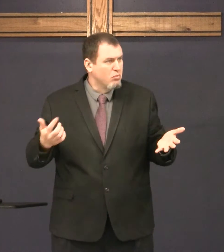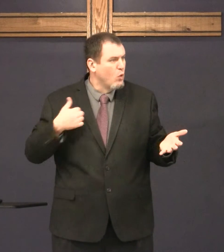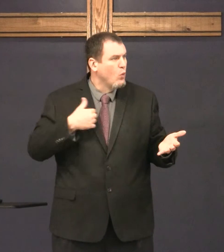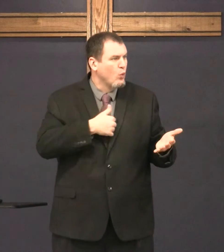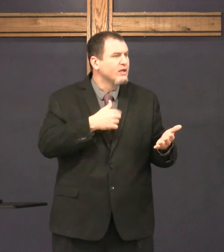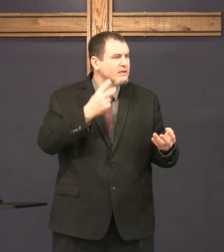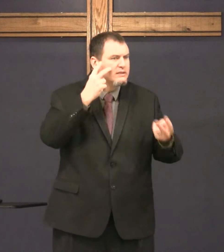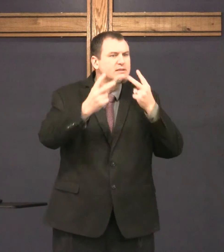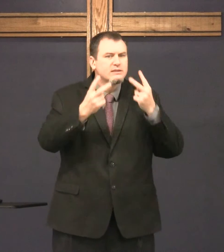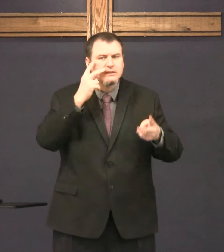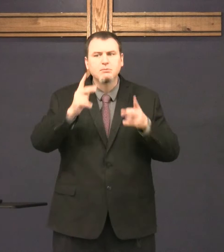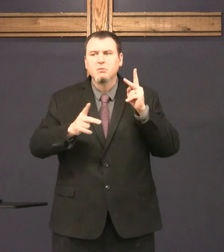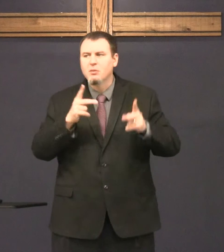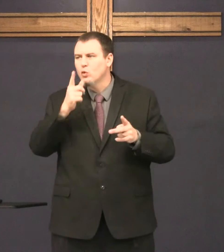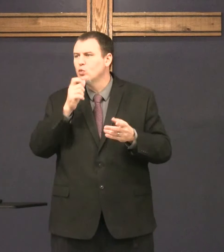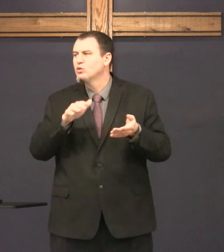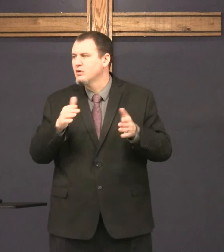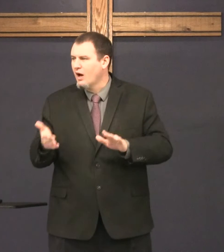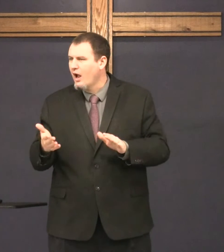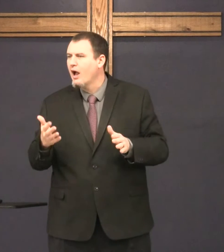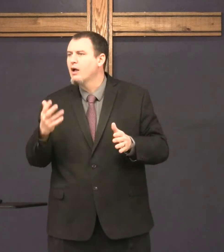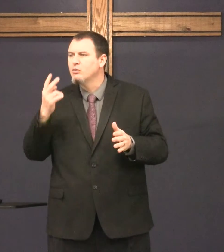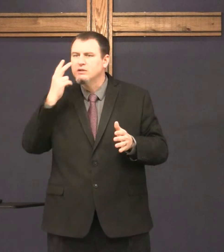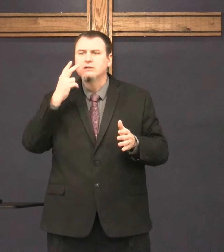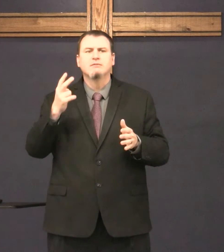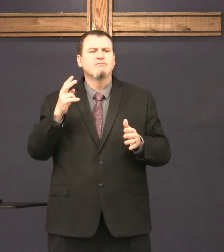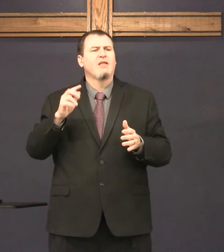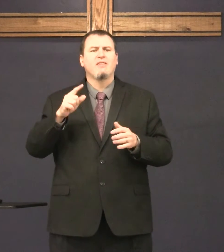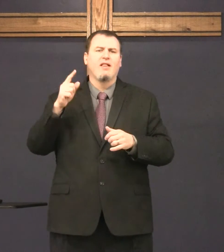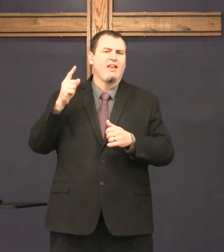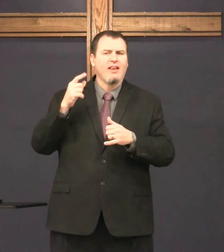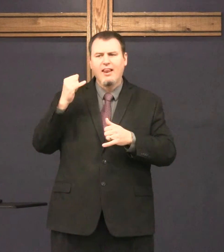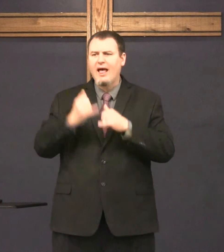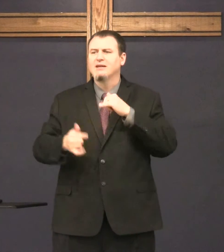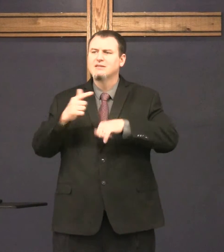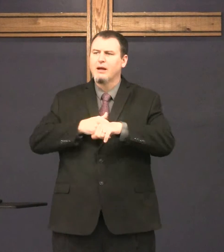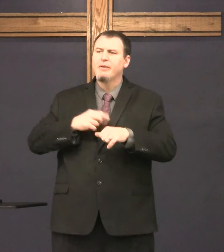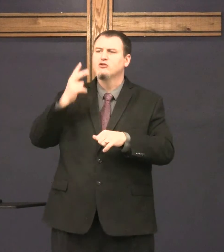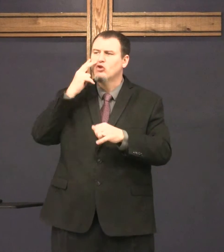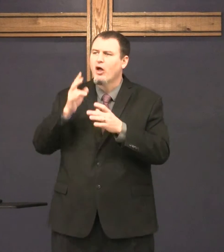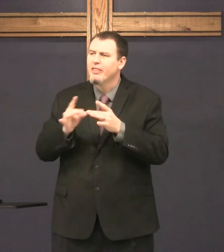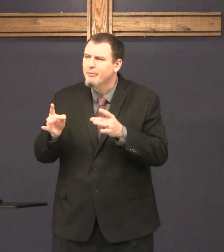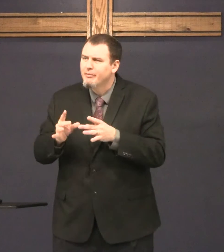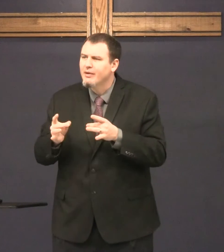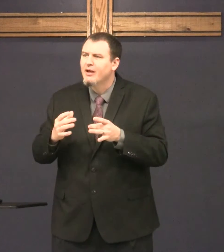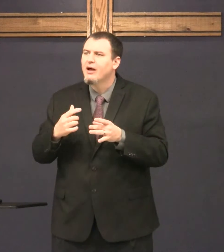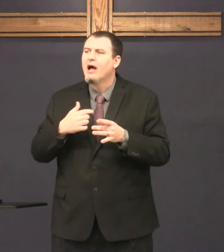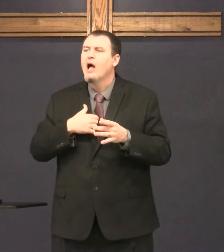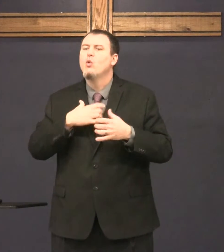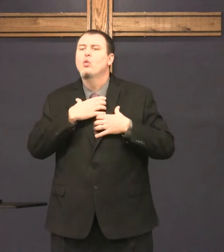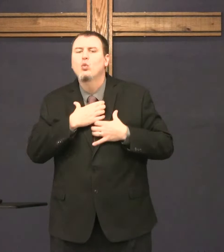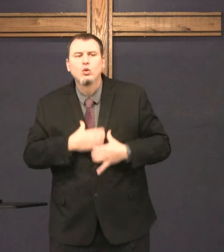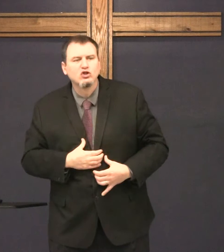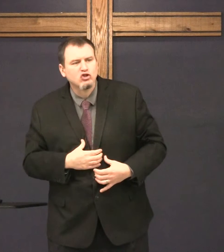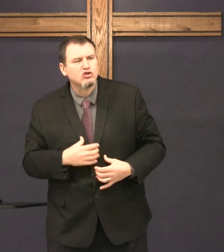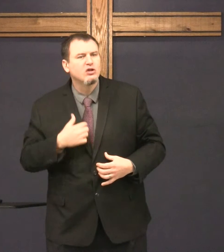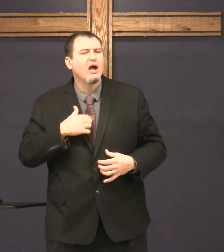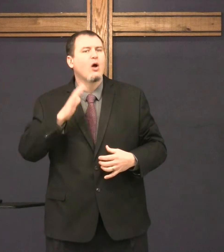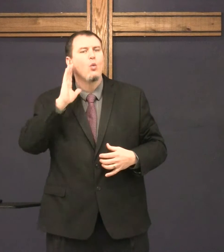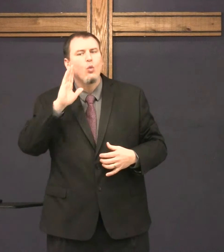people who died. We see people who died, and we think about the last time they saw him. And he said,